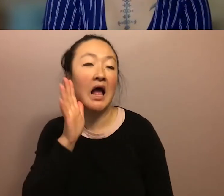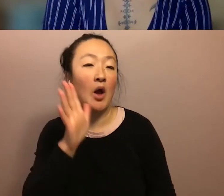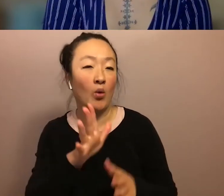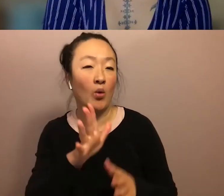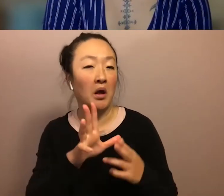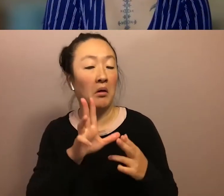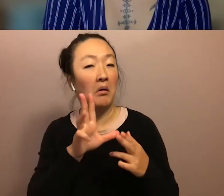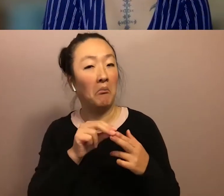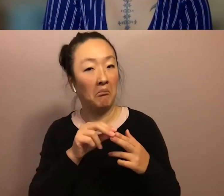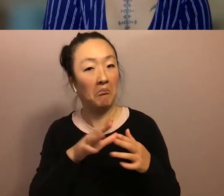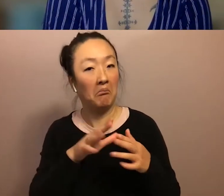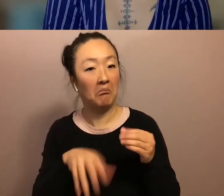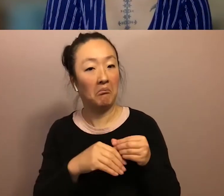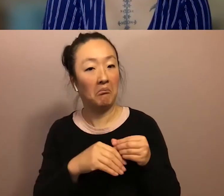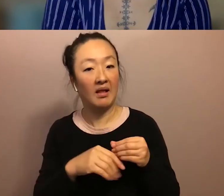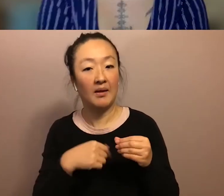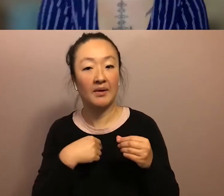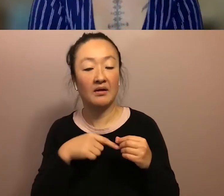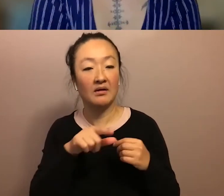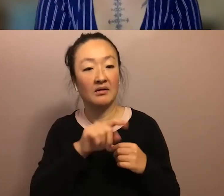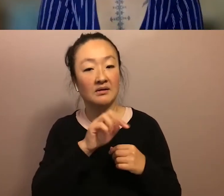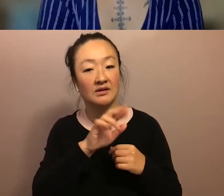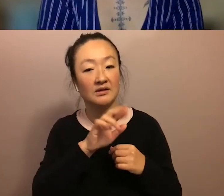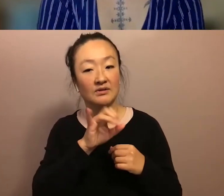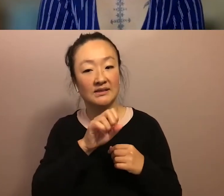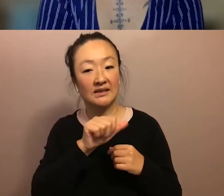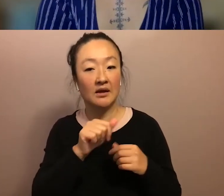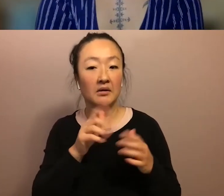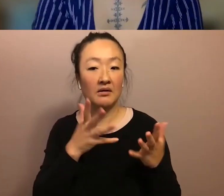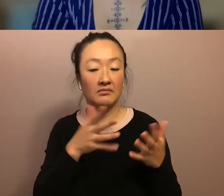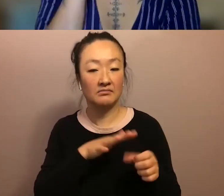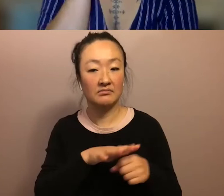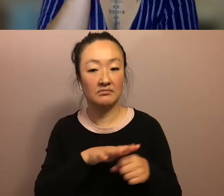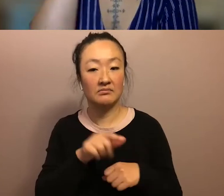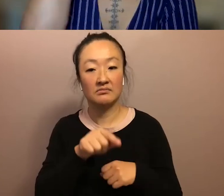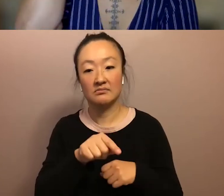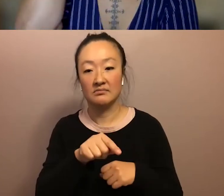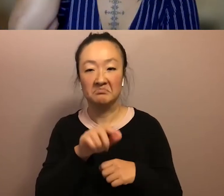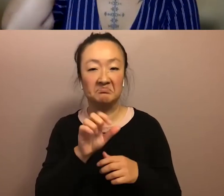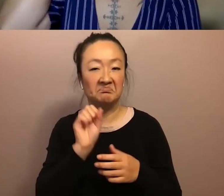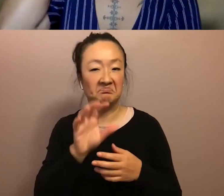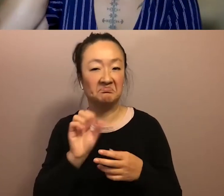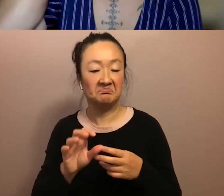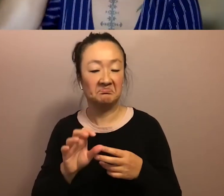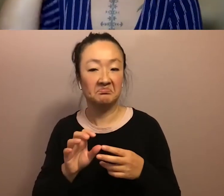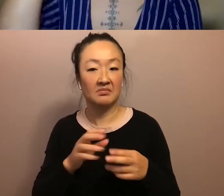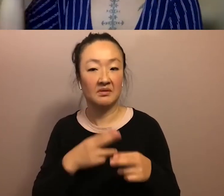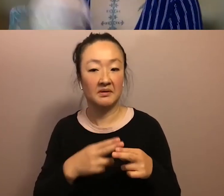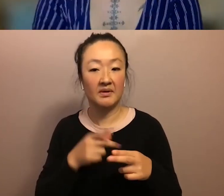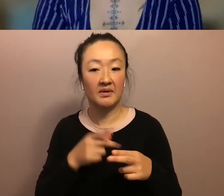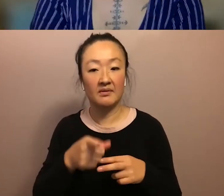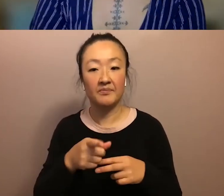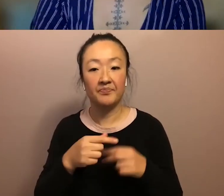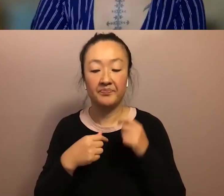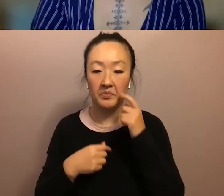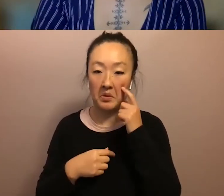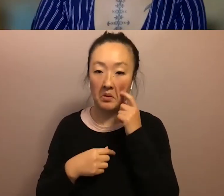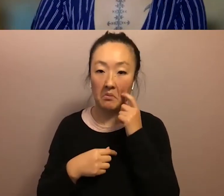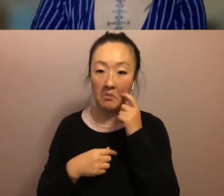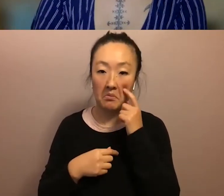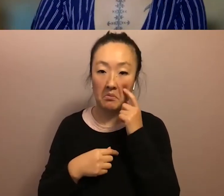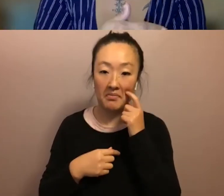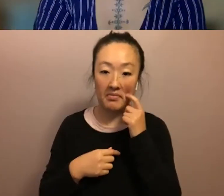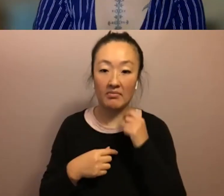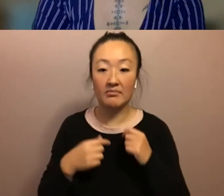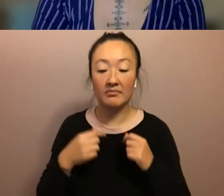think we can talk about teresia enough um but teresia taylor is also one that i named as a